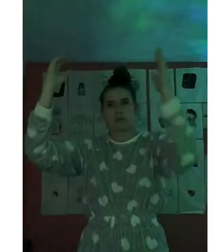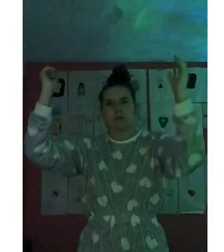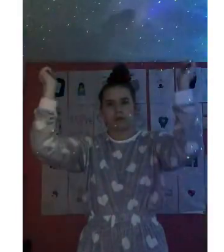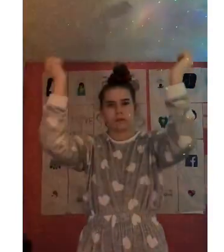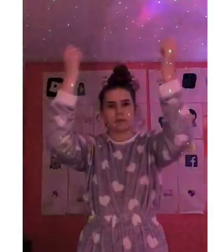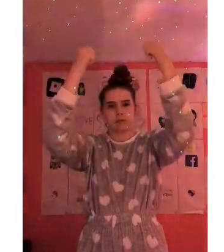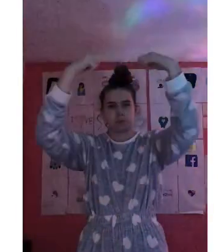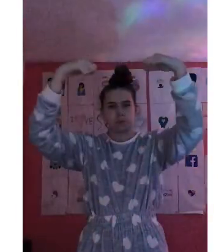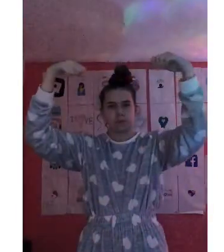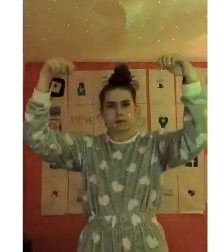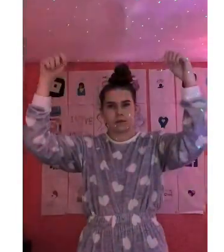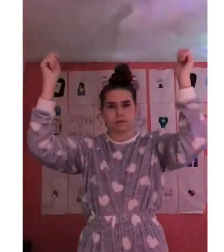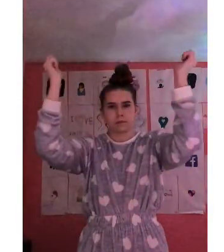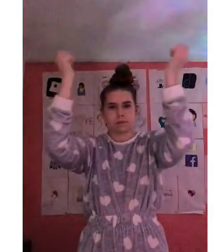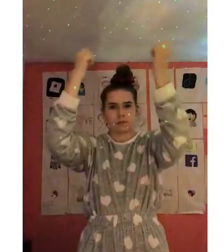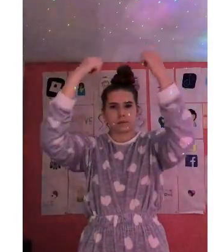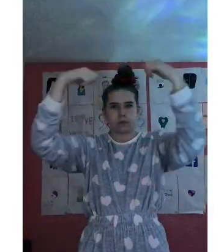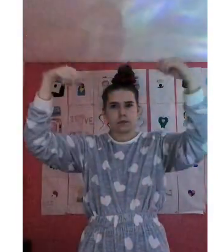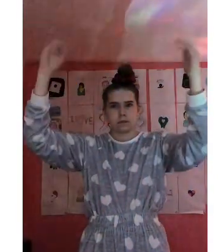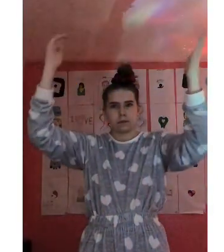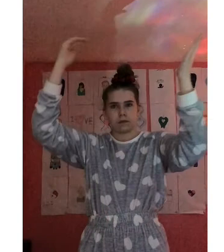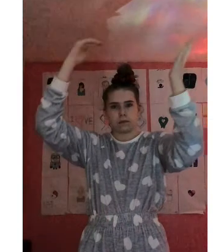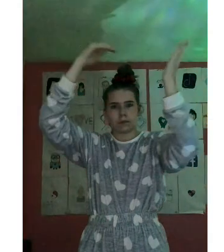Hallelujah, you're home